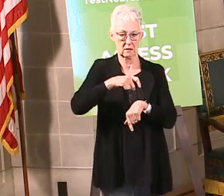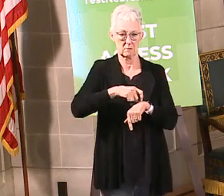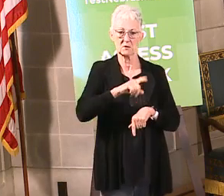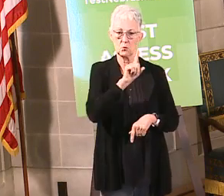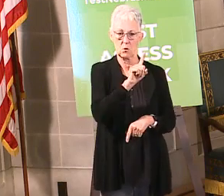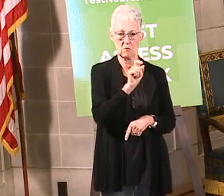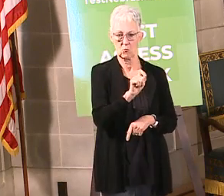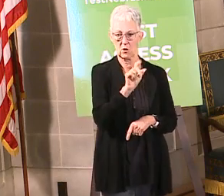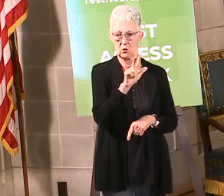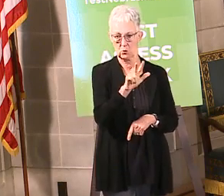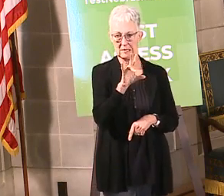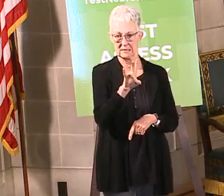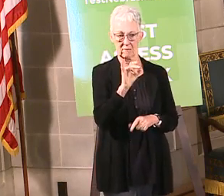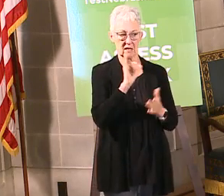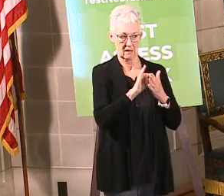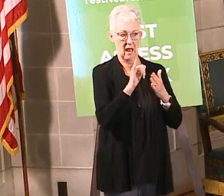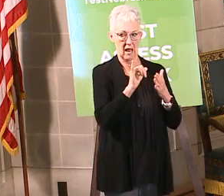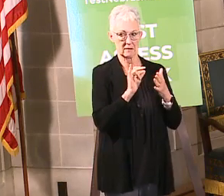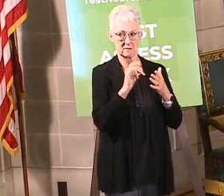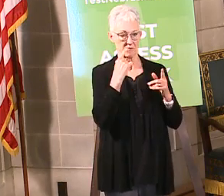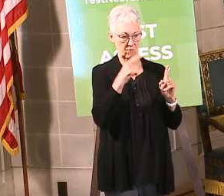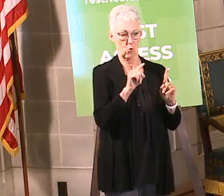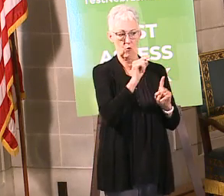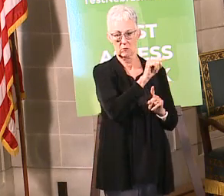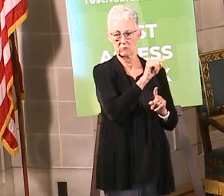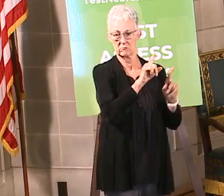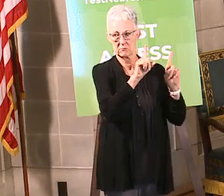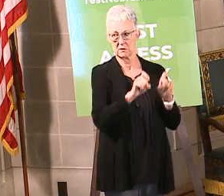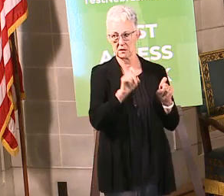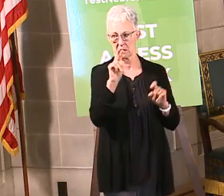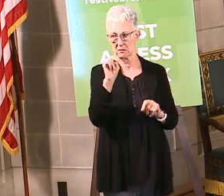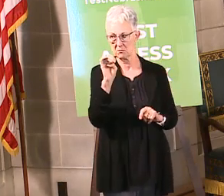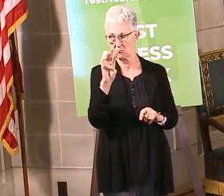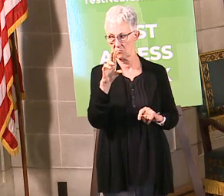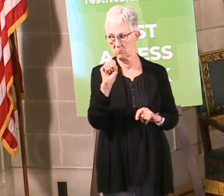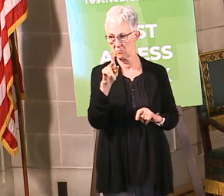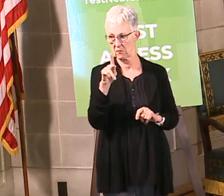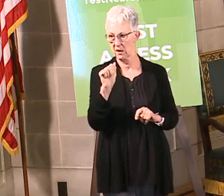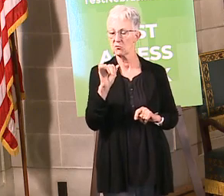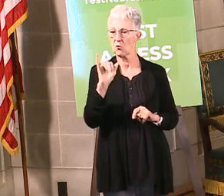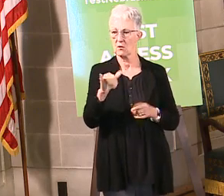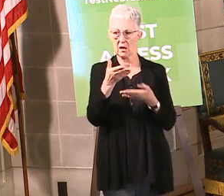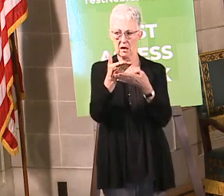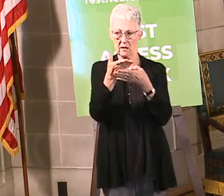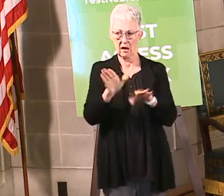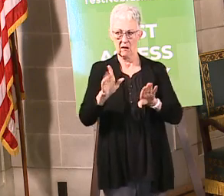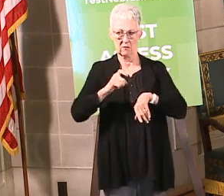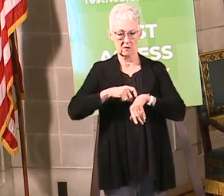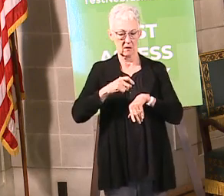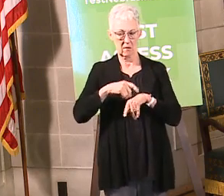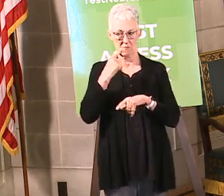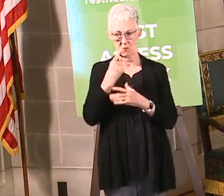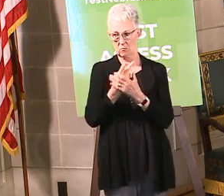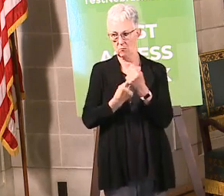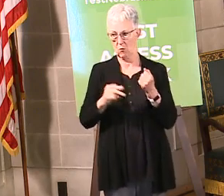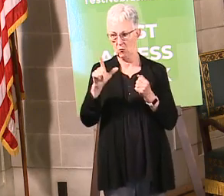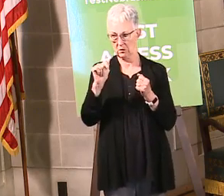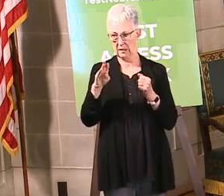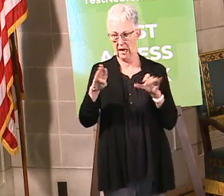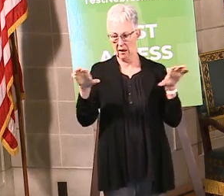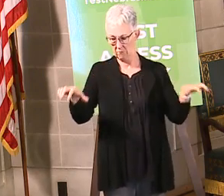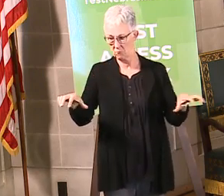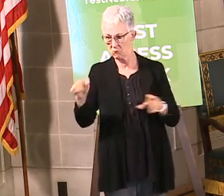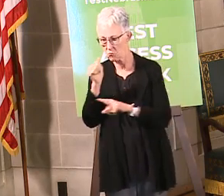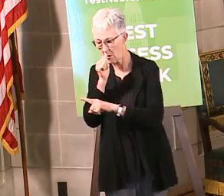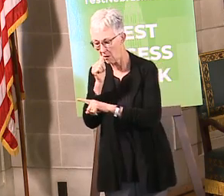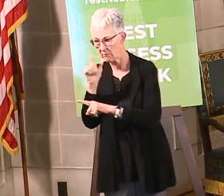that's kind of the time it's been taking to turn around those tests, both at the public health labs, across all the commercial labs, and then specifically, separately, from